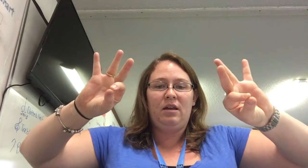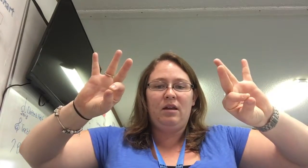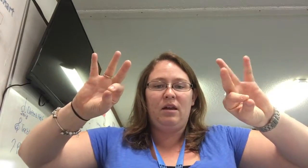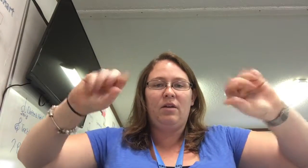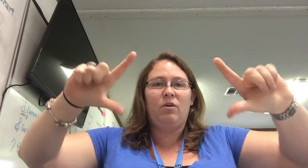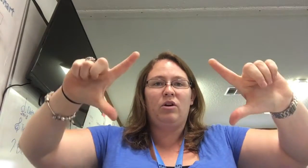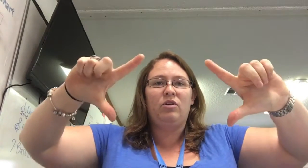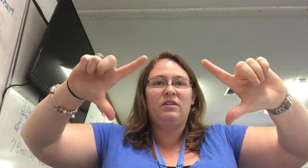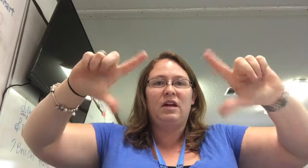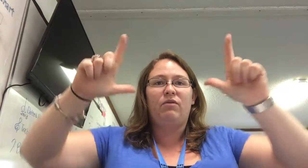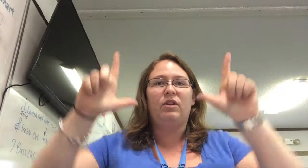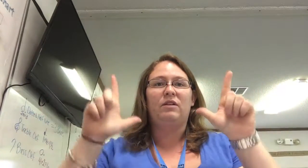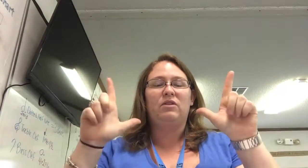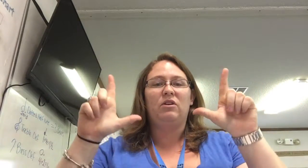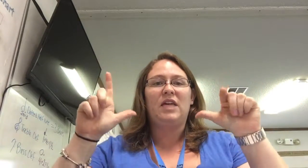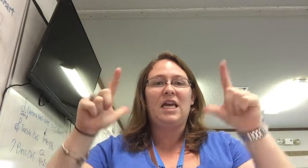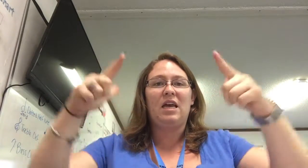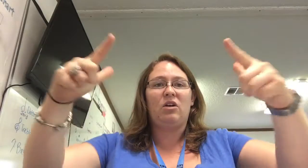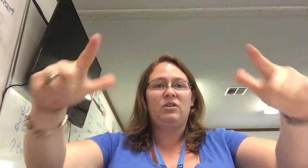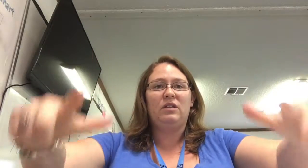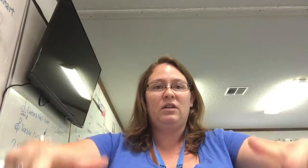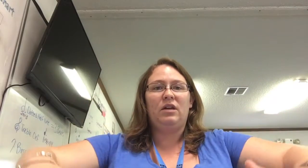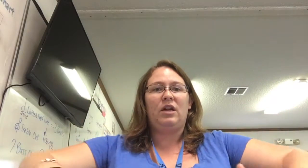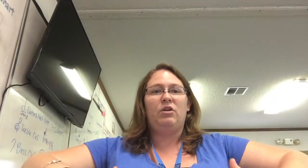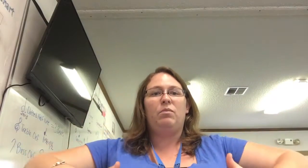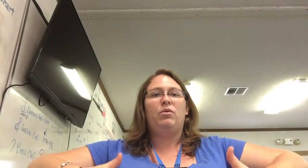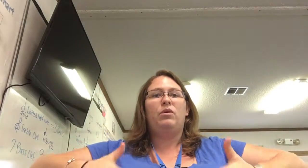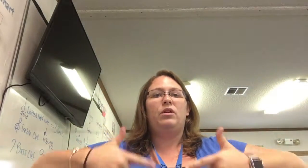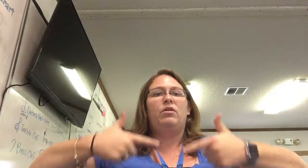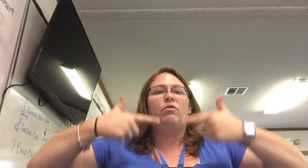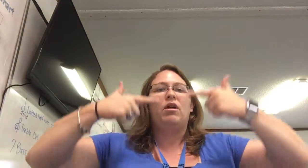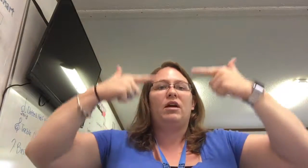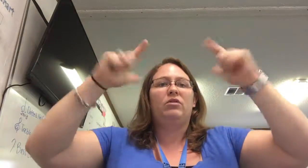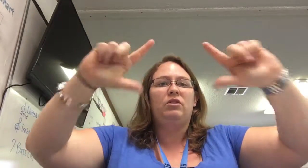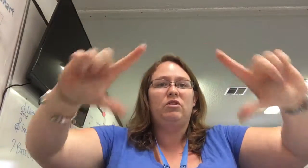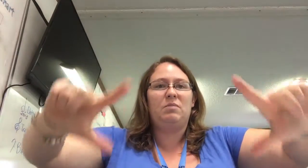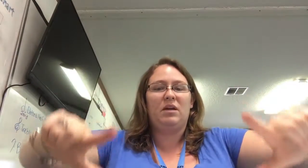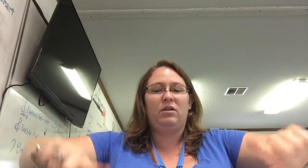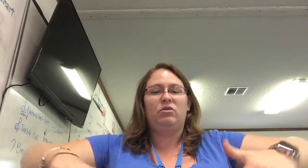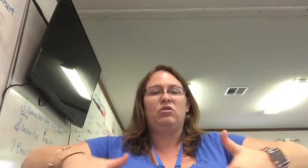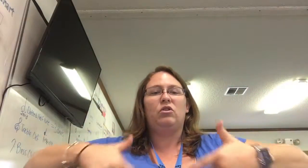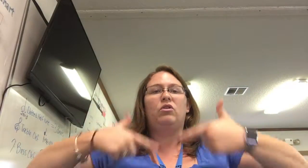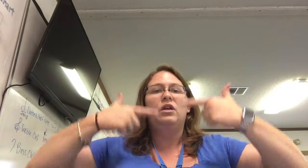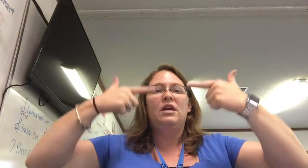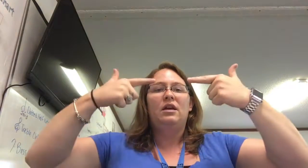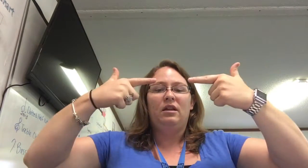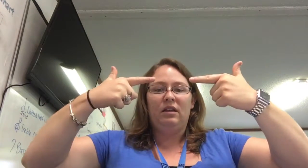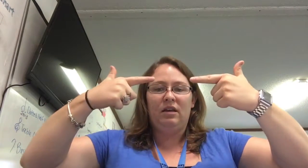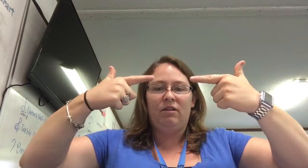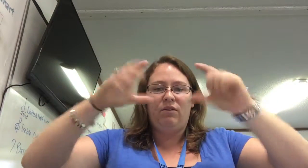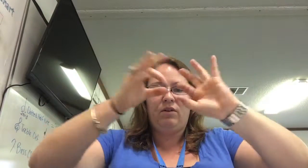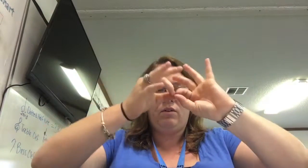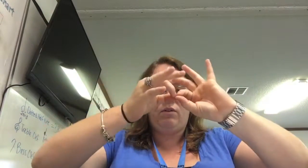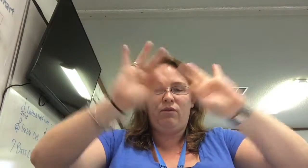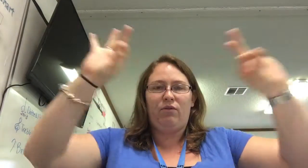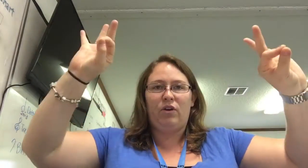And then we're gonna do the sign for live. So you take L's and you pull it around. You just make a little circle. Live free.